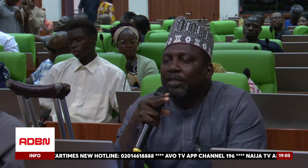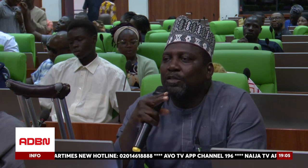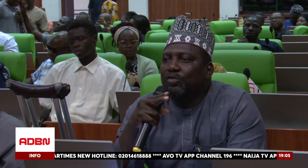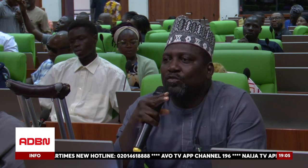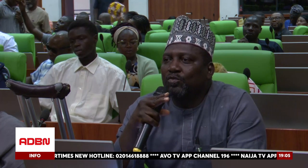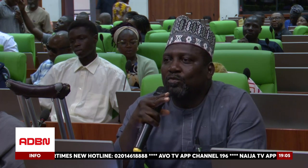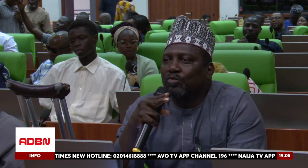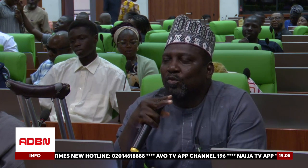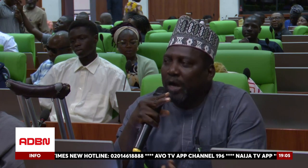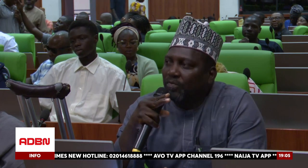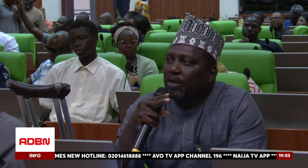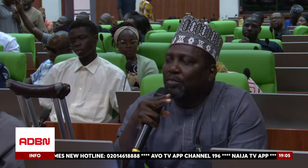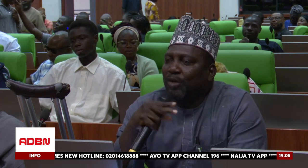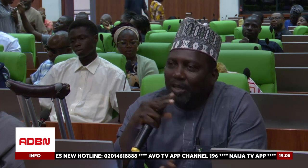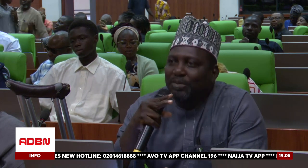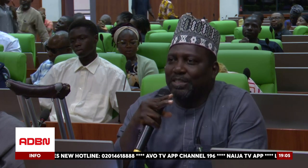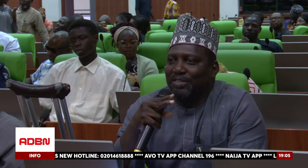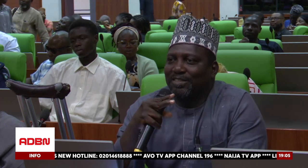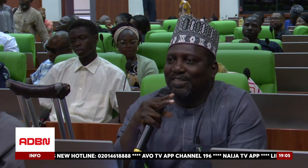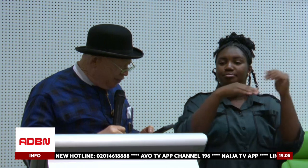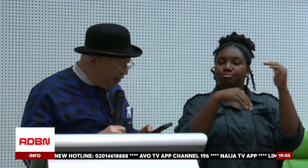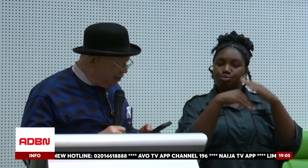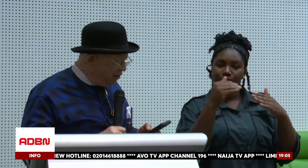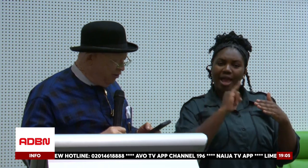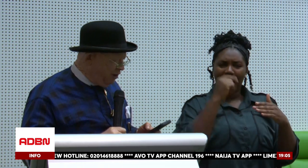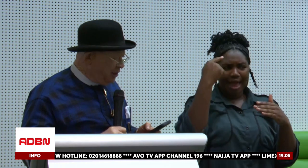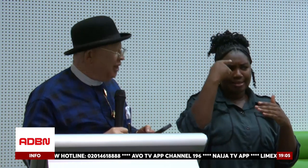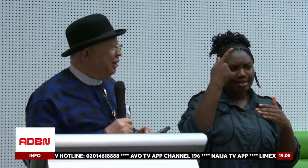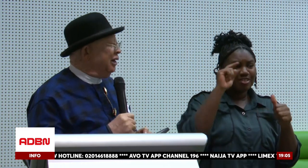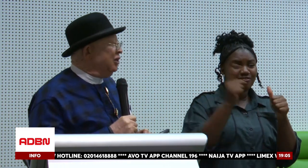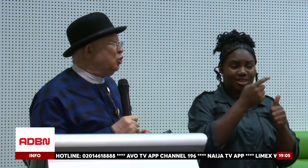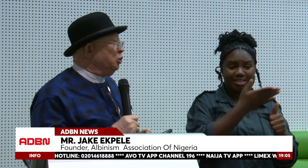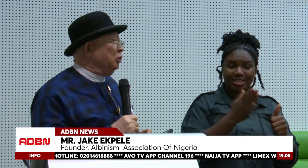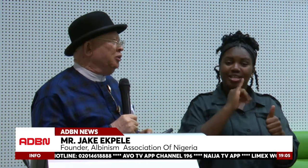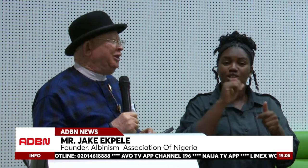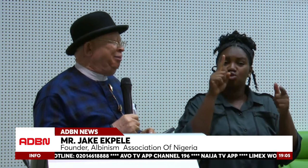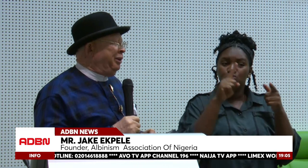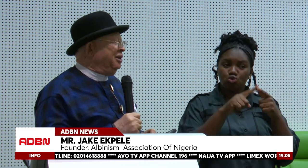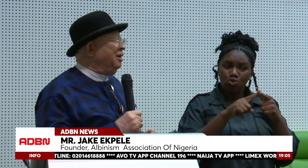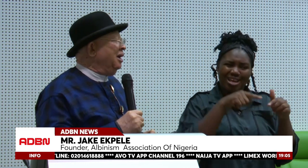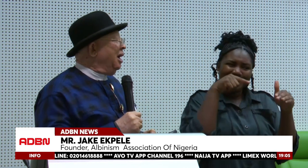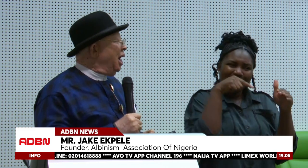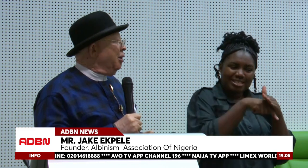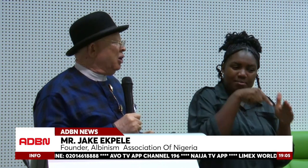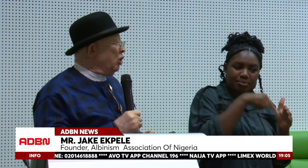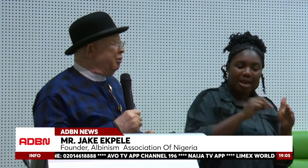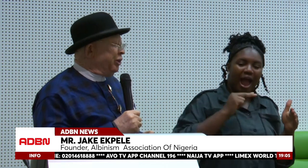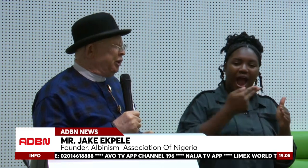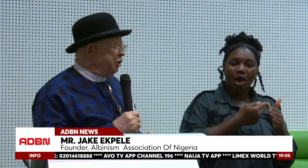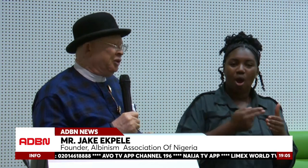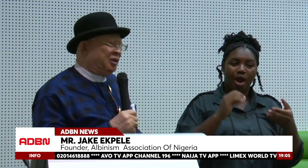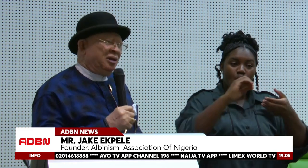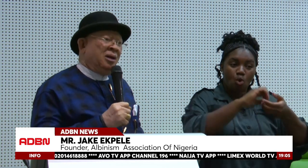the bill needs to have Pundal B team. I think the first thing is to deepen our